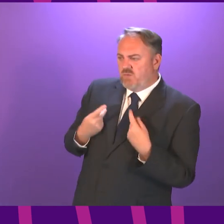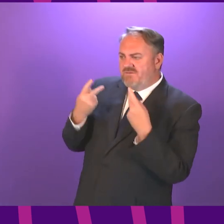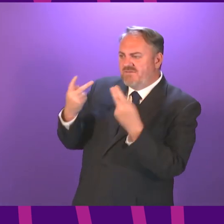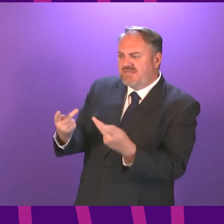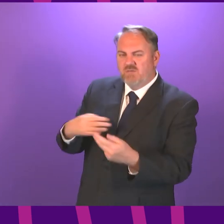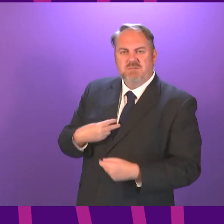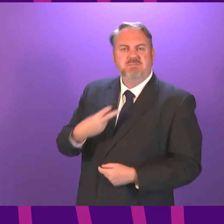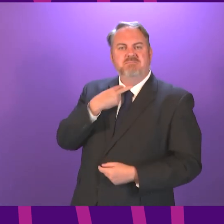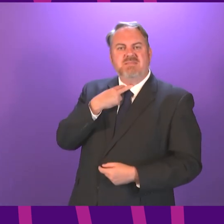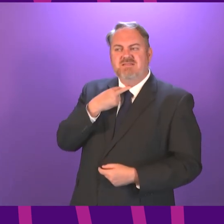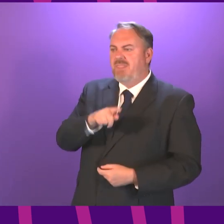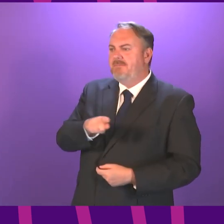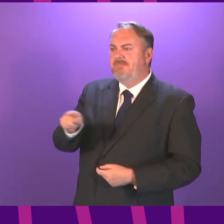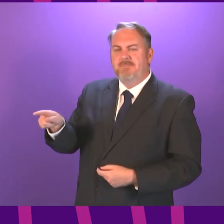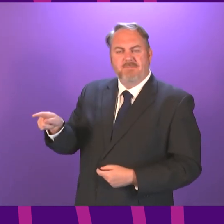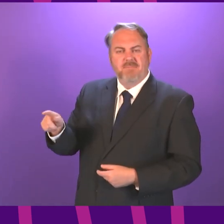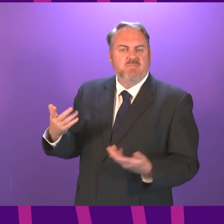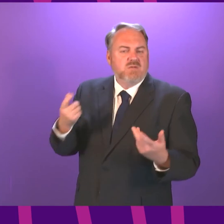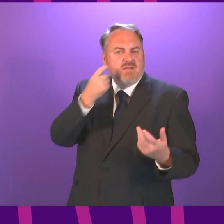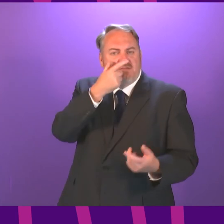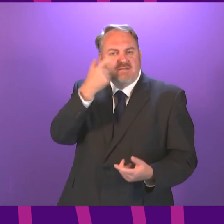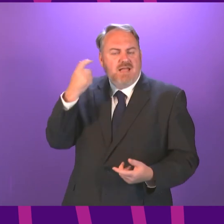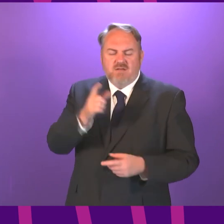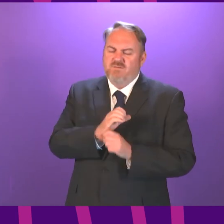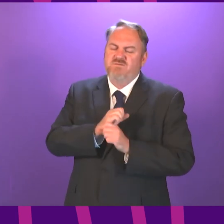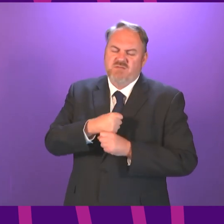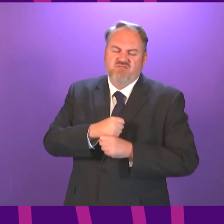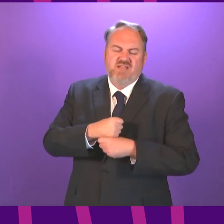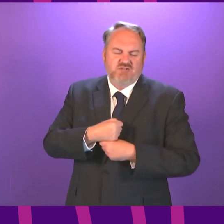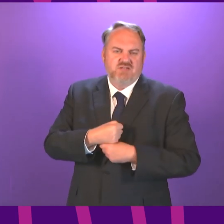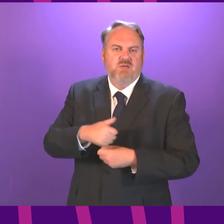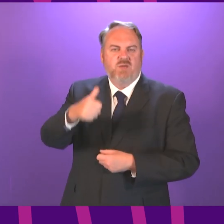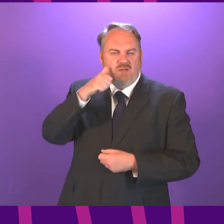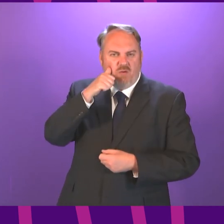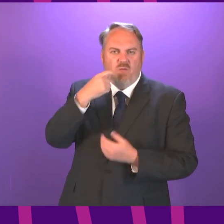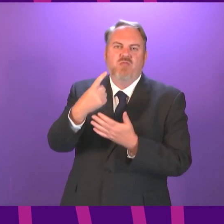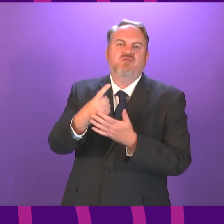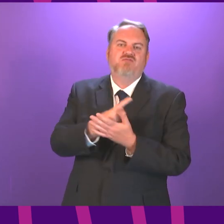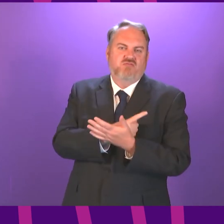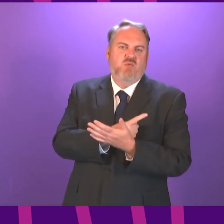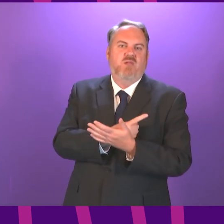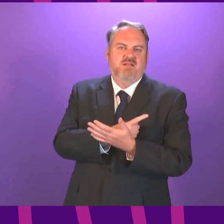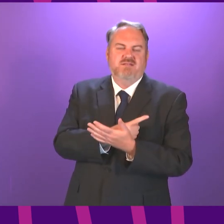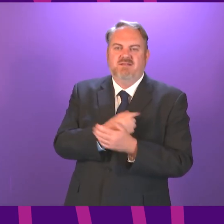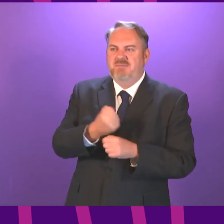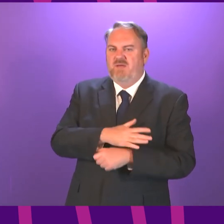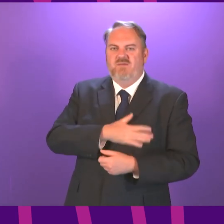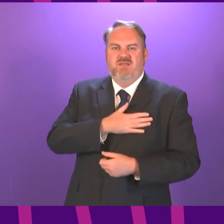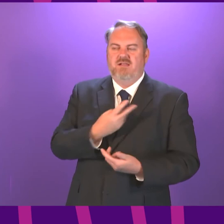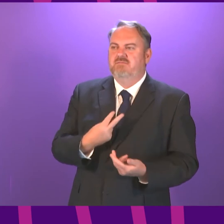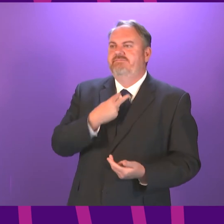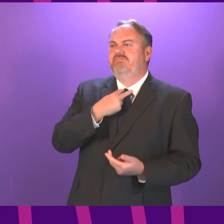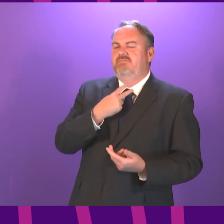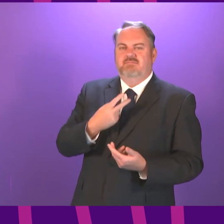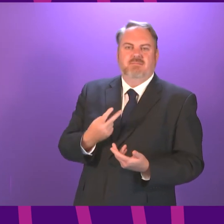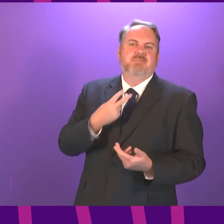feel frustrated at that so I recognise that for many people the restrictions on international travel are keeping them away from their loved ones and that is